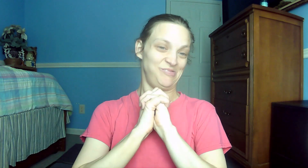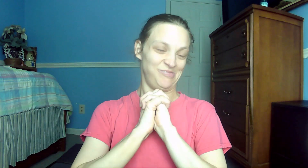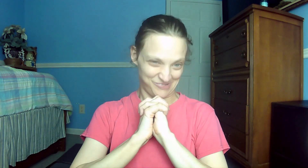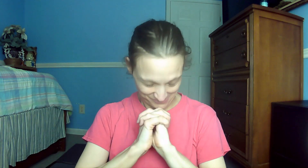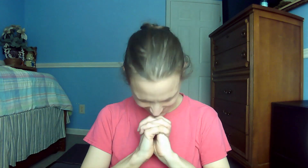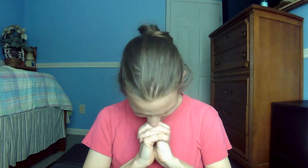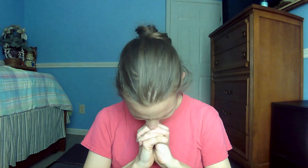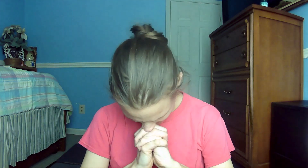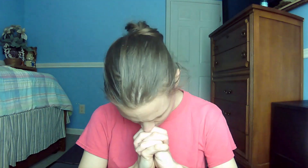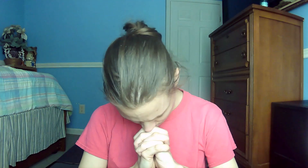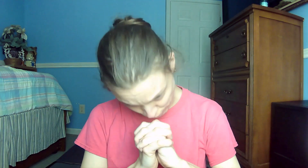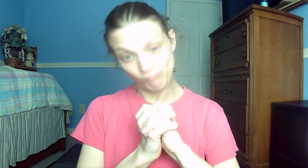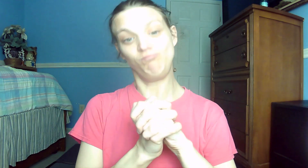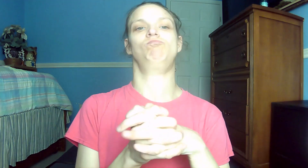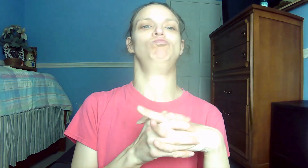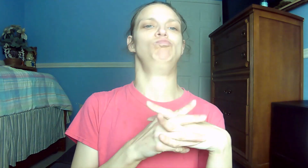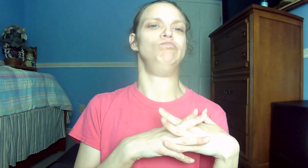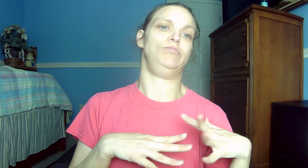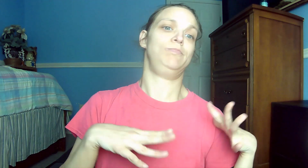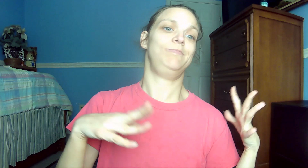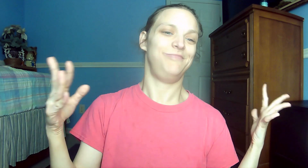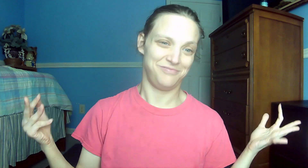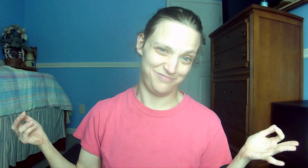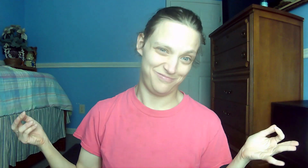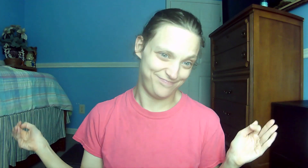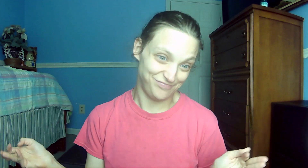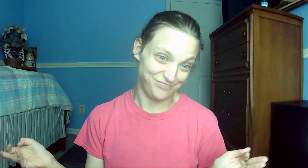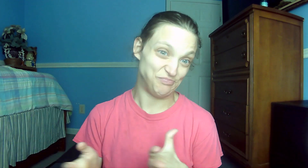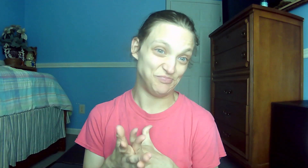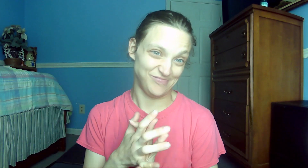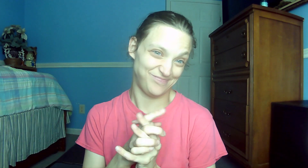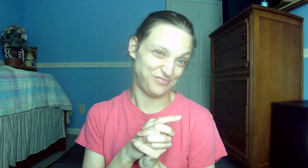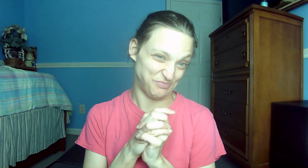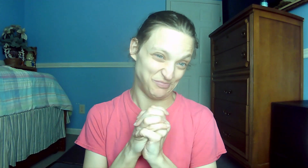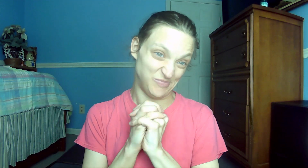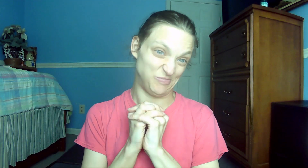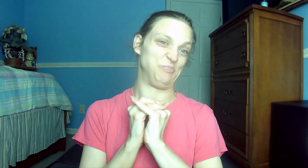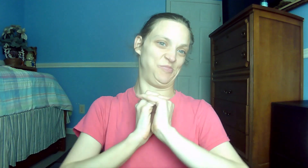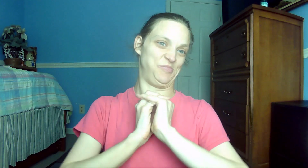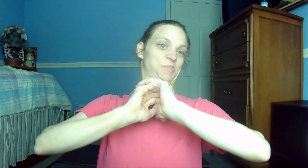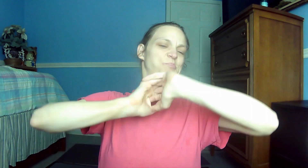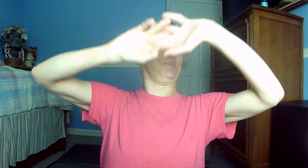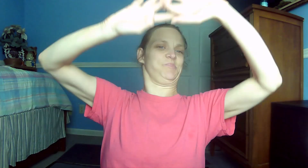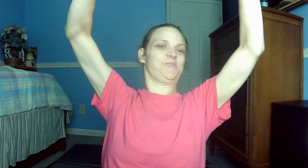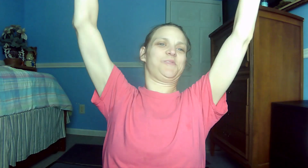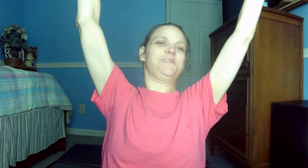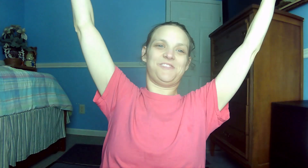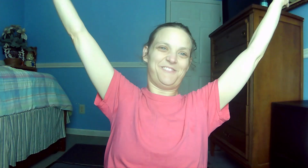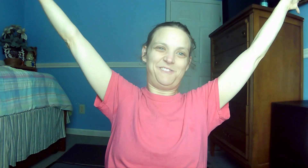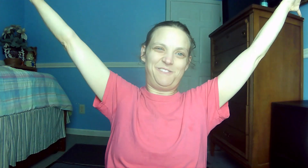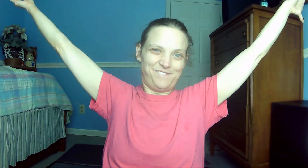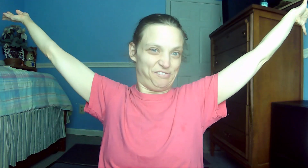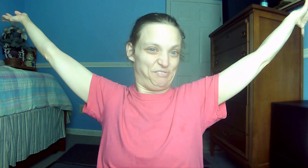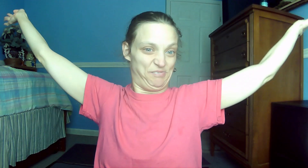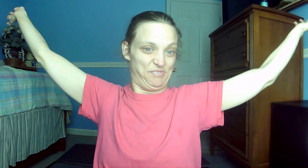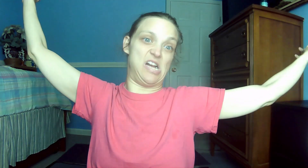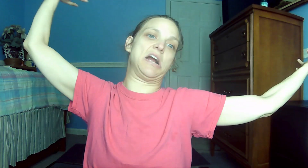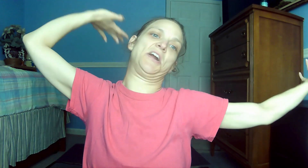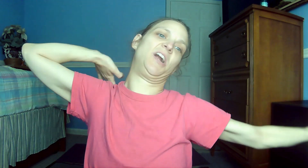Romans 10.9 If you declare, Jesus is Lord, and believe in your heart that God raised him from the dead, you will